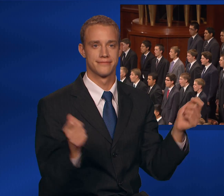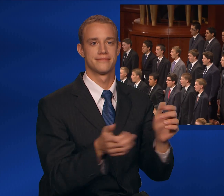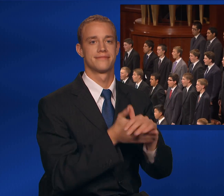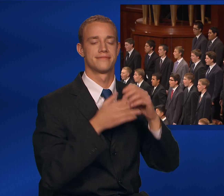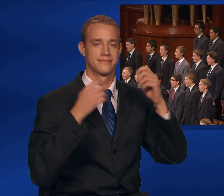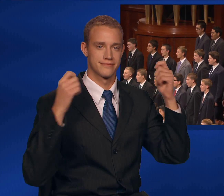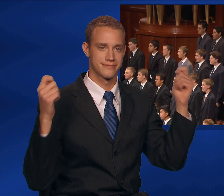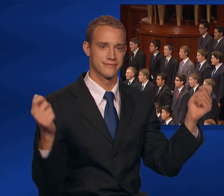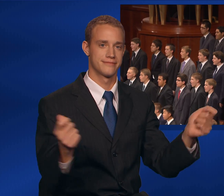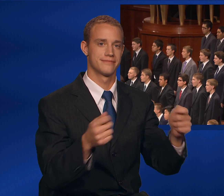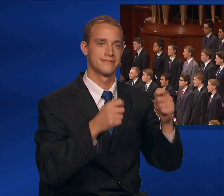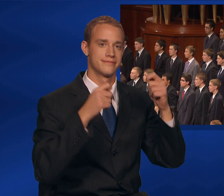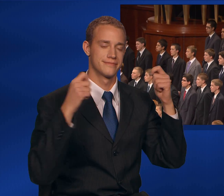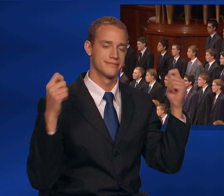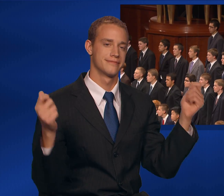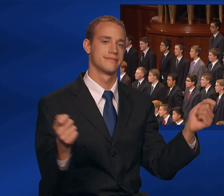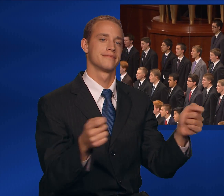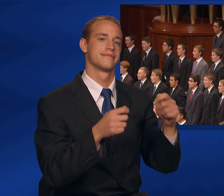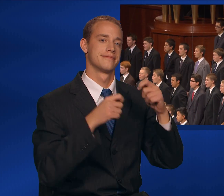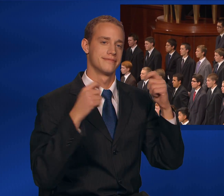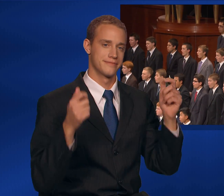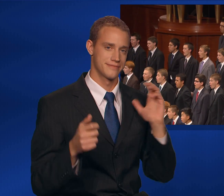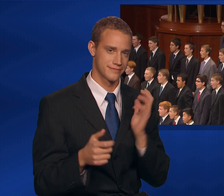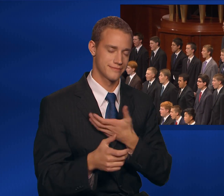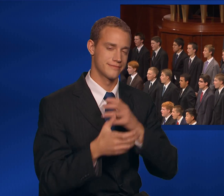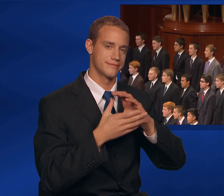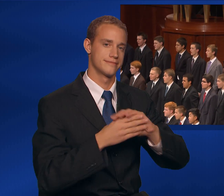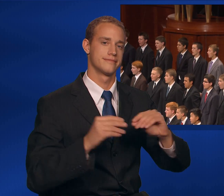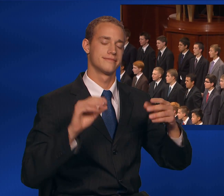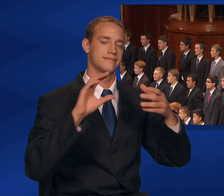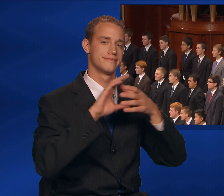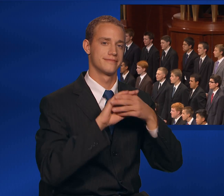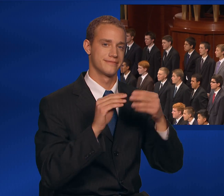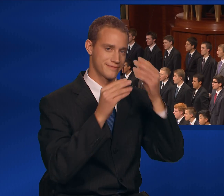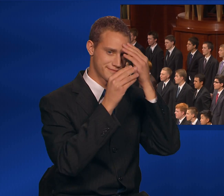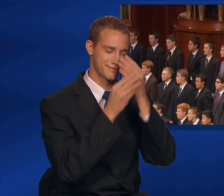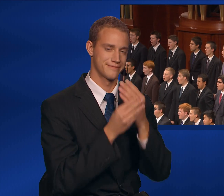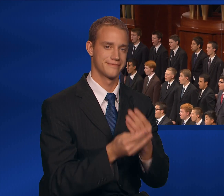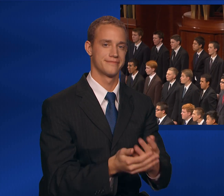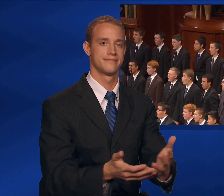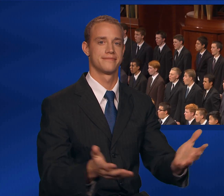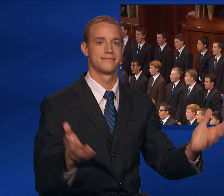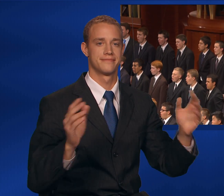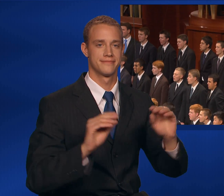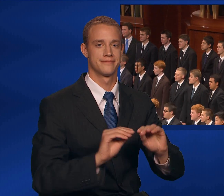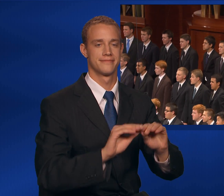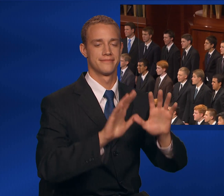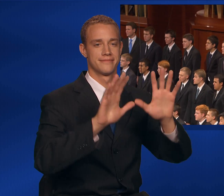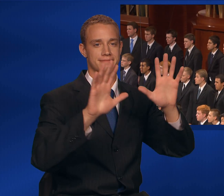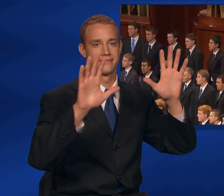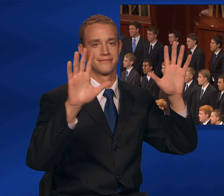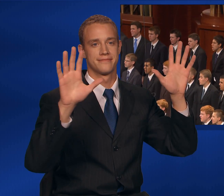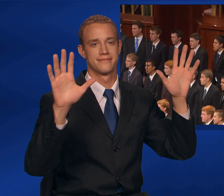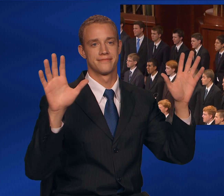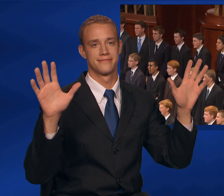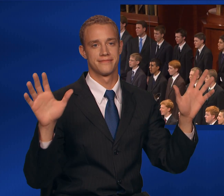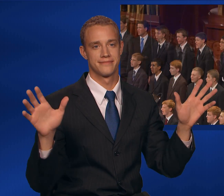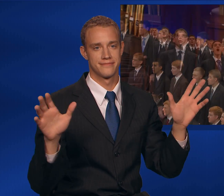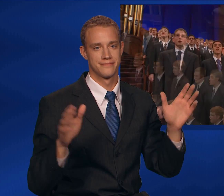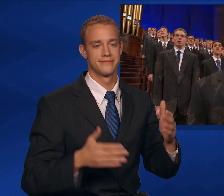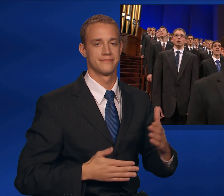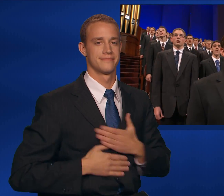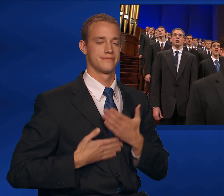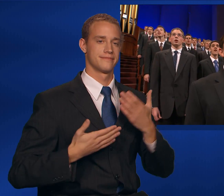Alleluia, alleluia, bright and clear our voices ring.